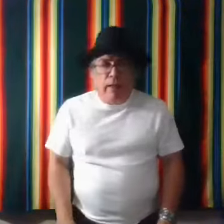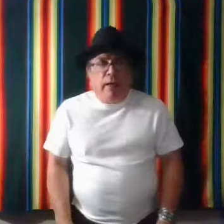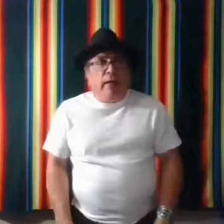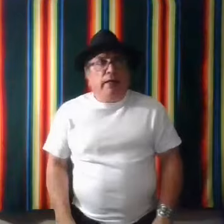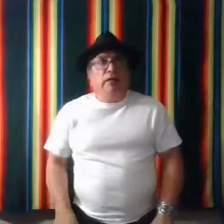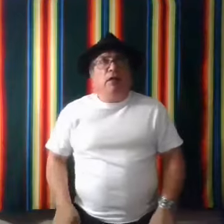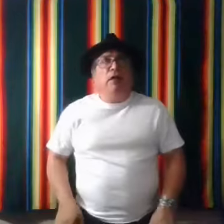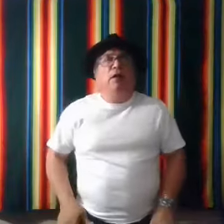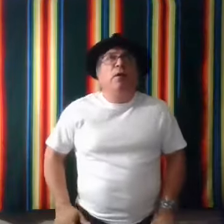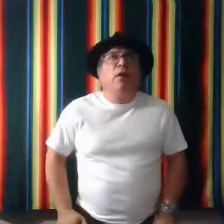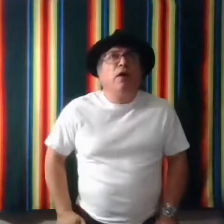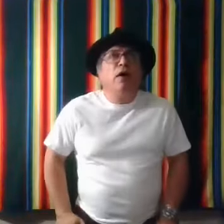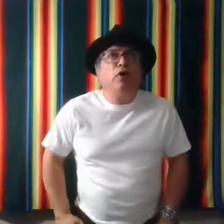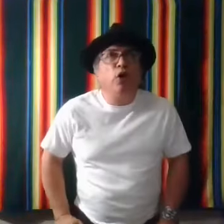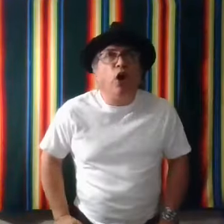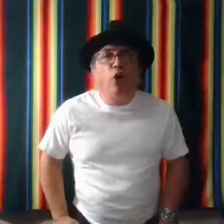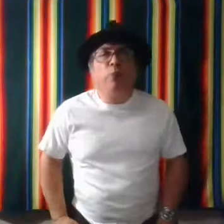Uh, to open,